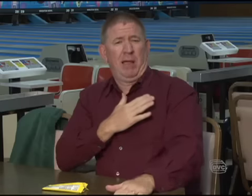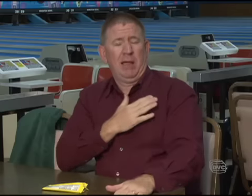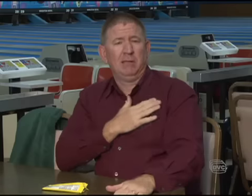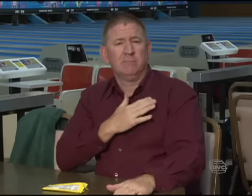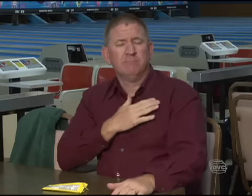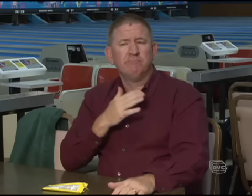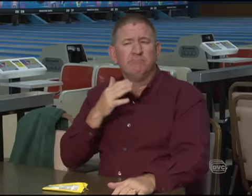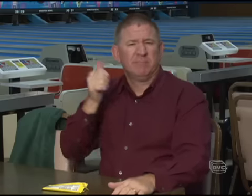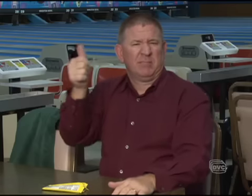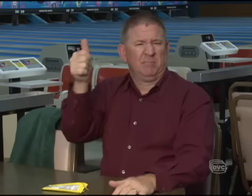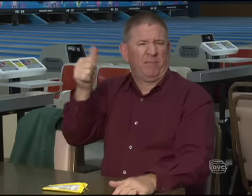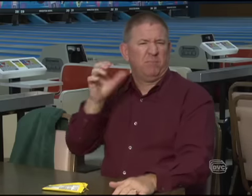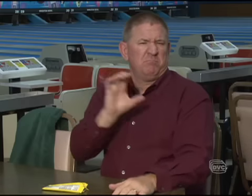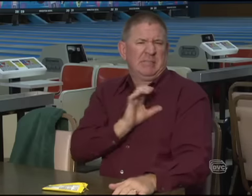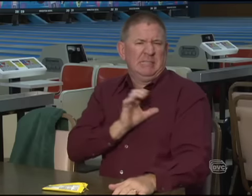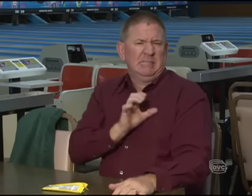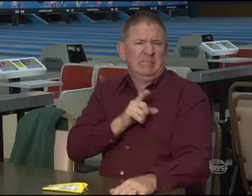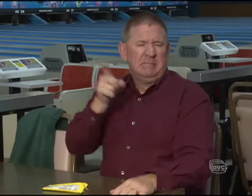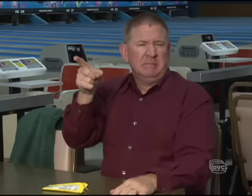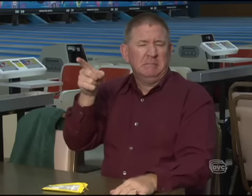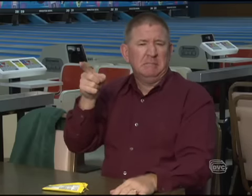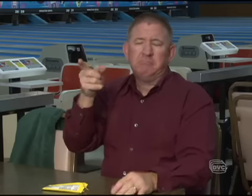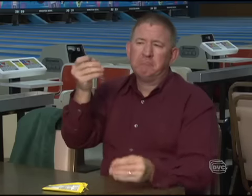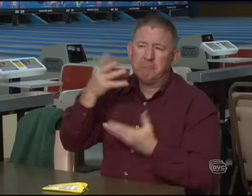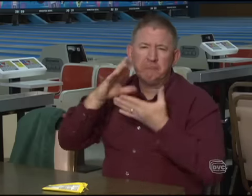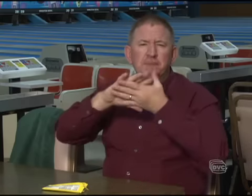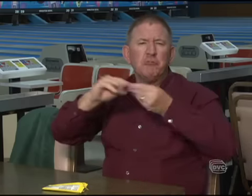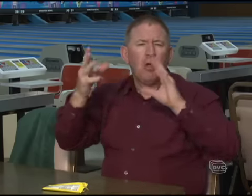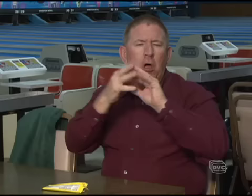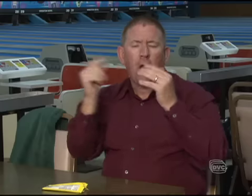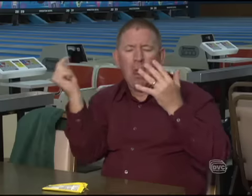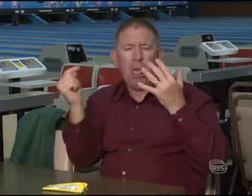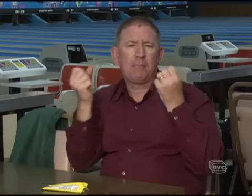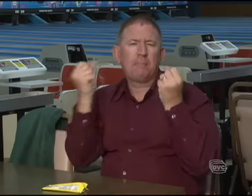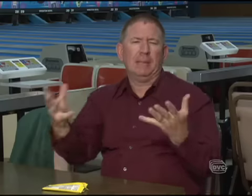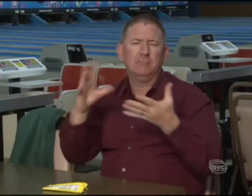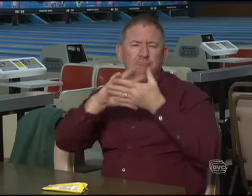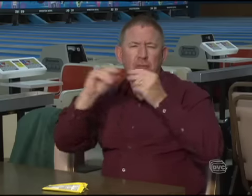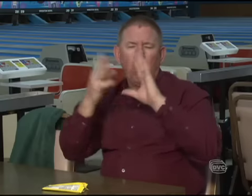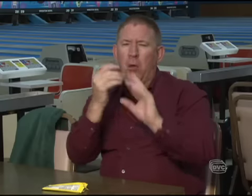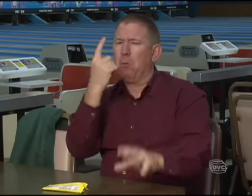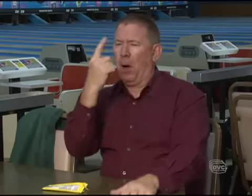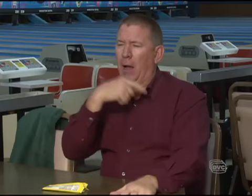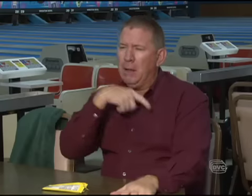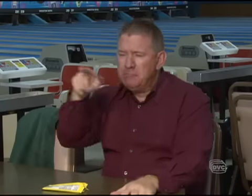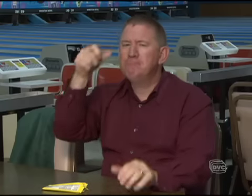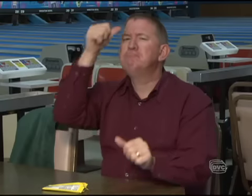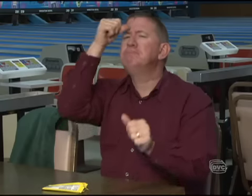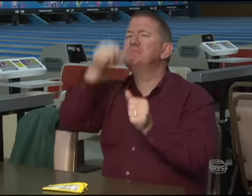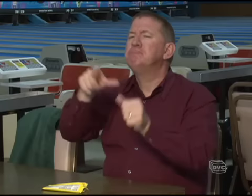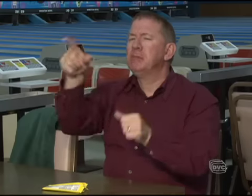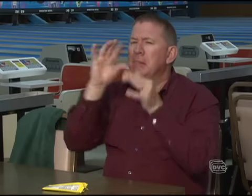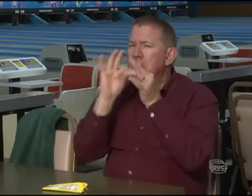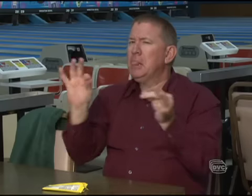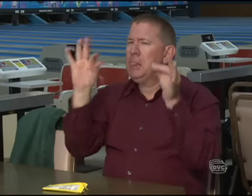I know there's a friend of mine. He was a police officer. And he told me lots of stories. But one I remember, this story